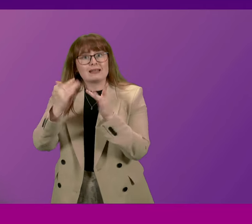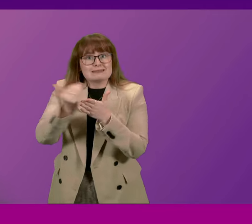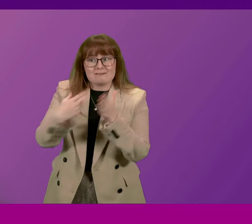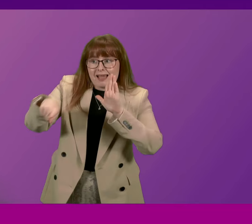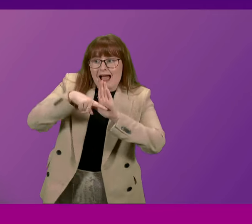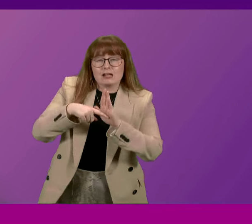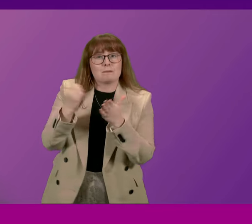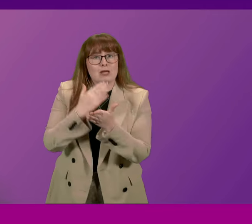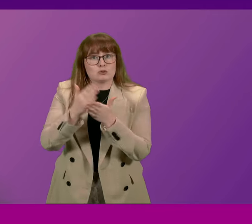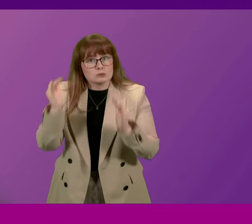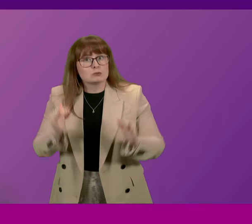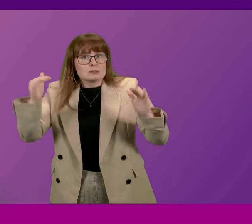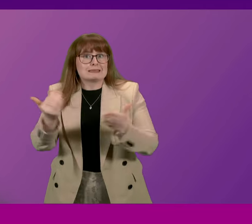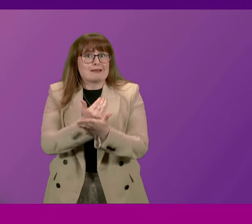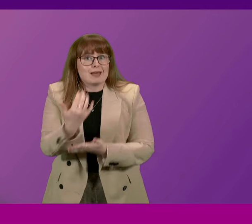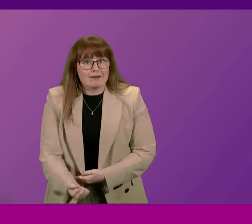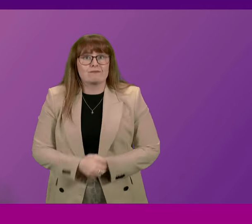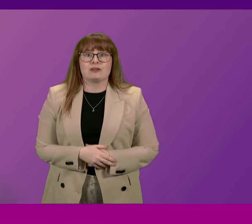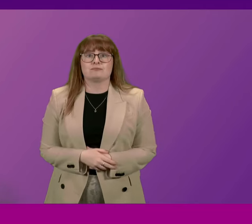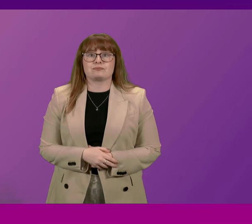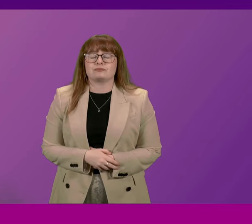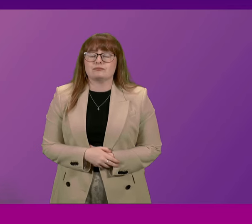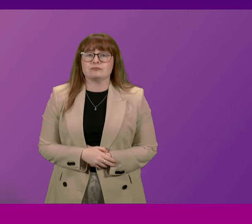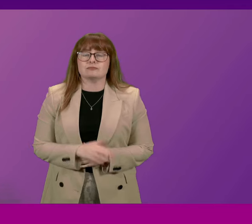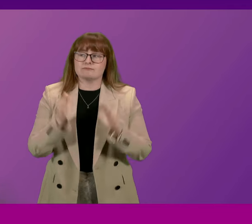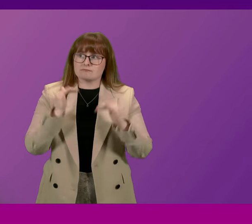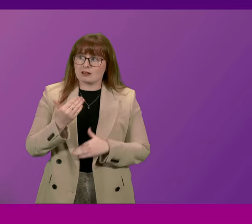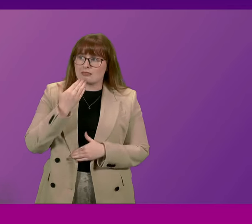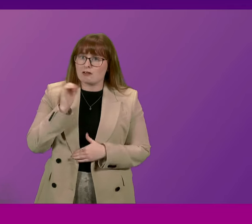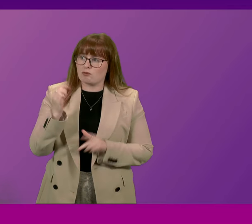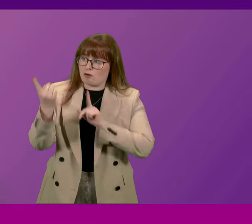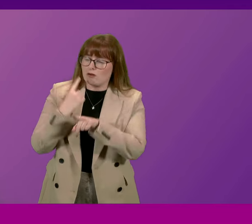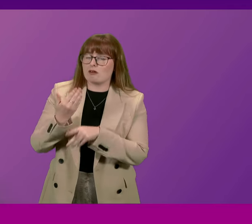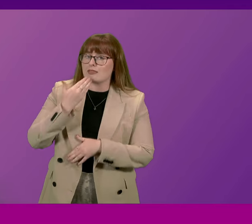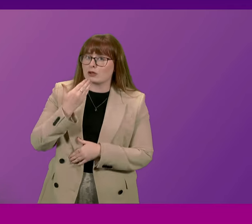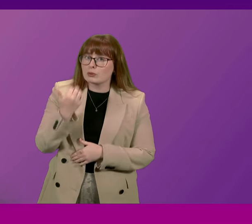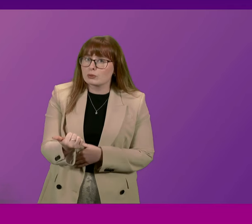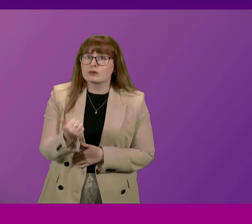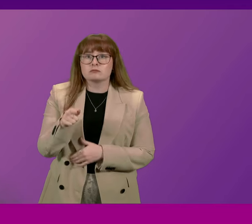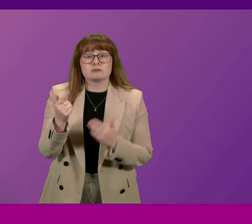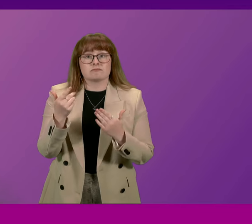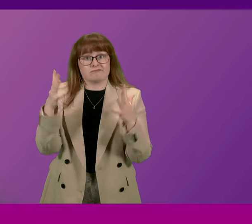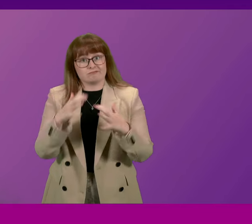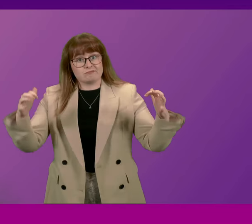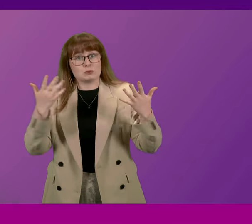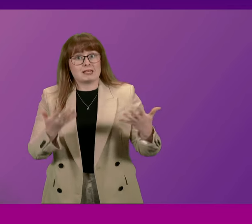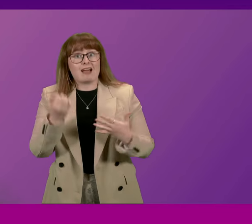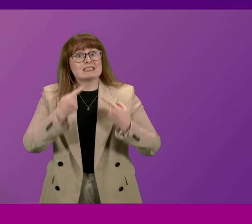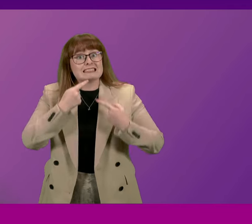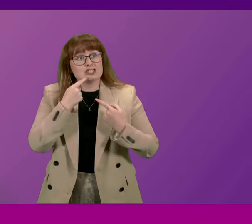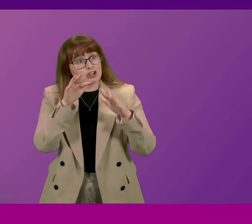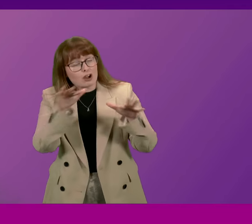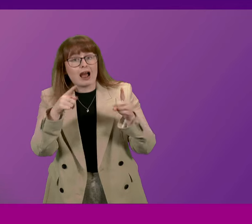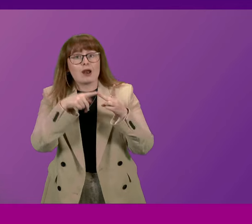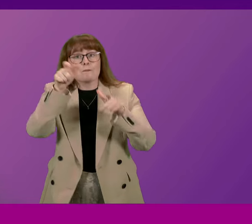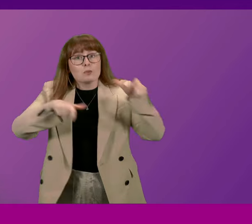protections for young people. Karen Adam. I thank the First Minister for that answer. In the gallery today, we are joined by teachers and